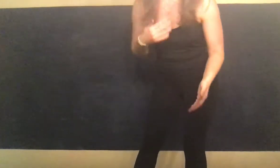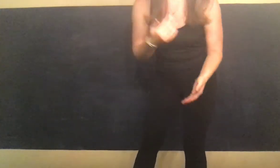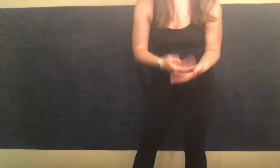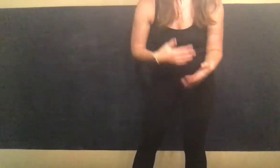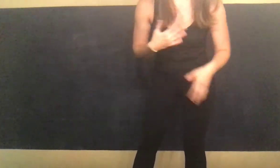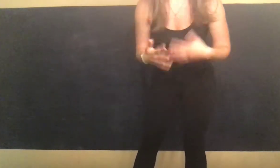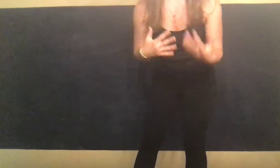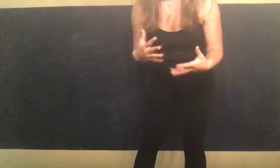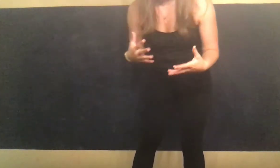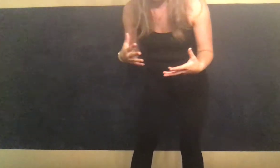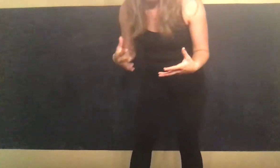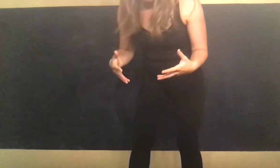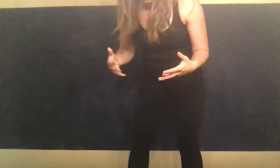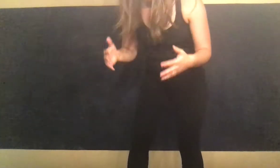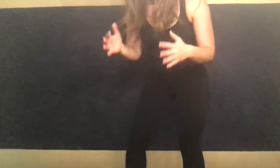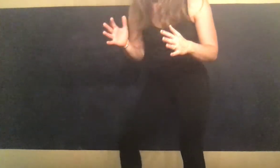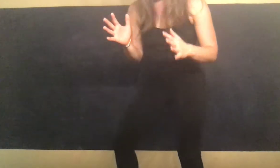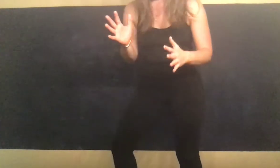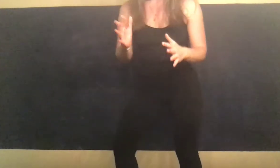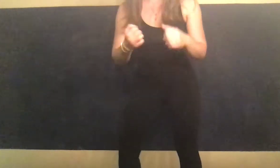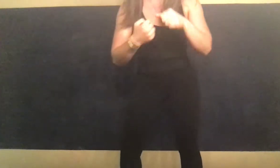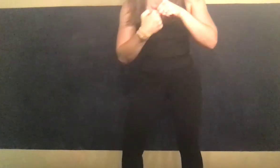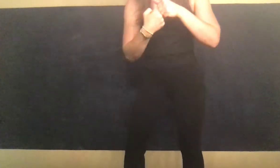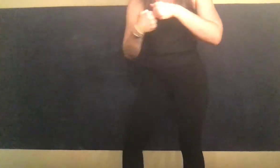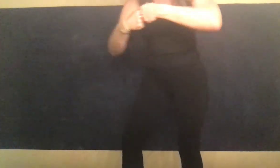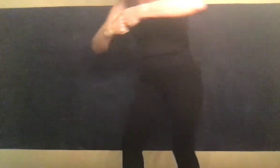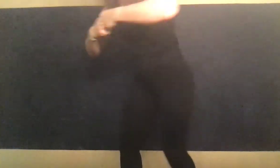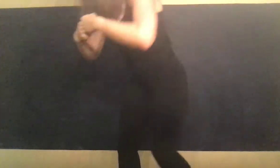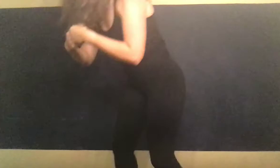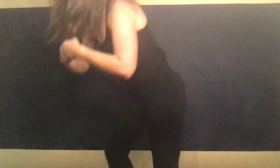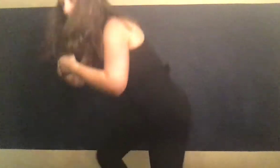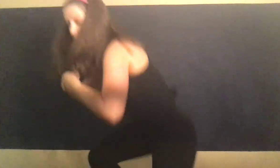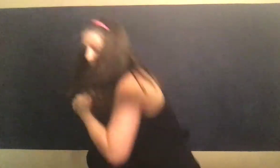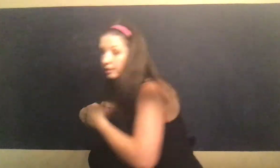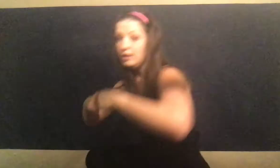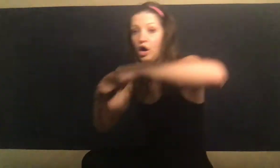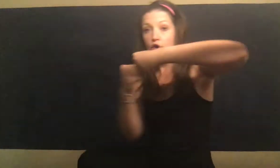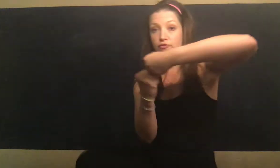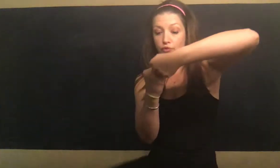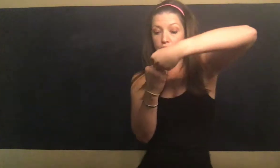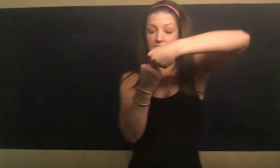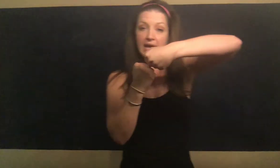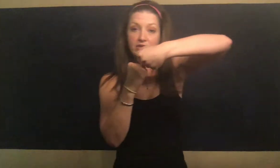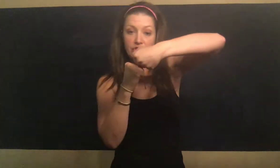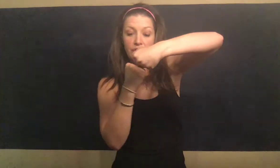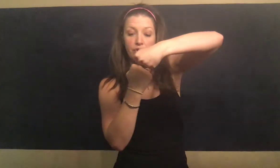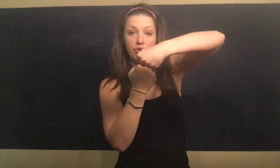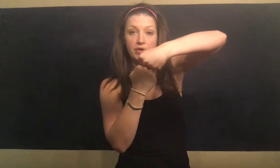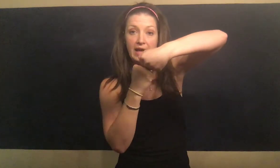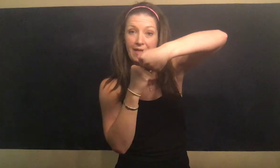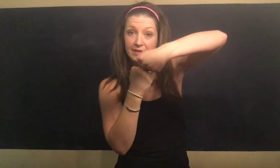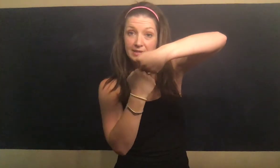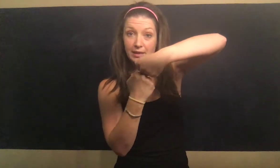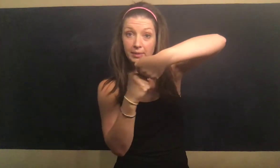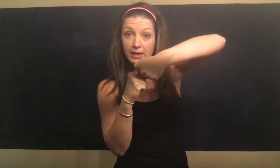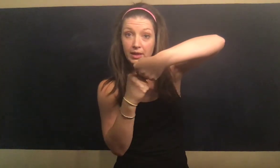or basketball, any of those movements. I do have a little bit of rotation occurring at the tibia